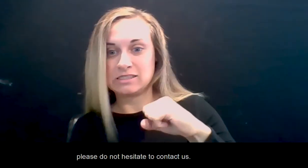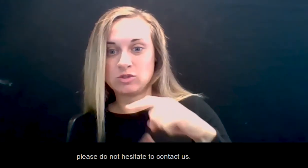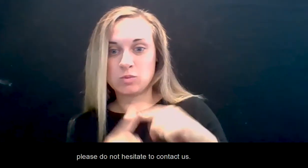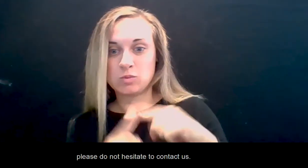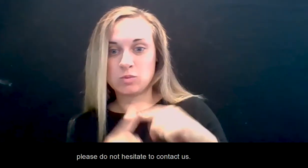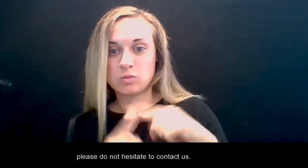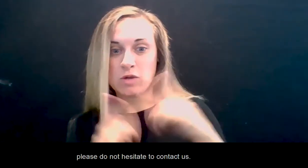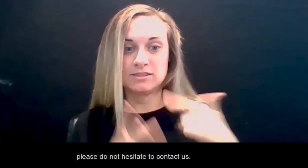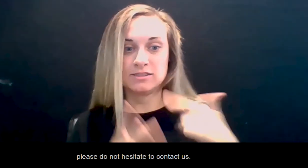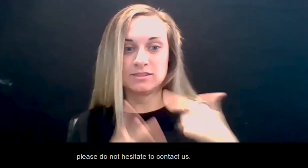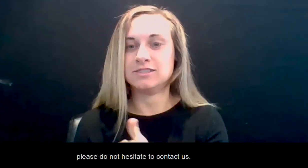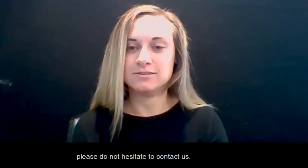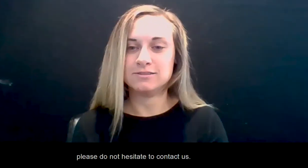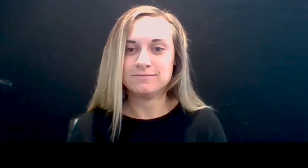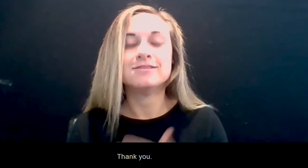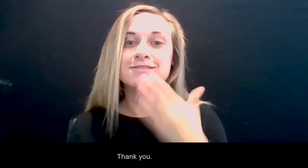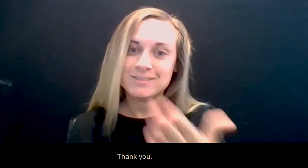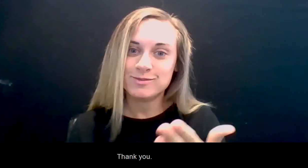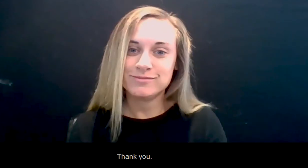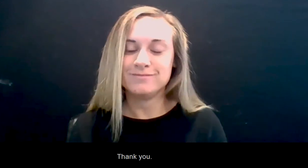contact us. Thank you.